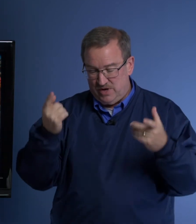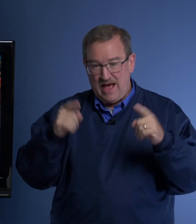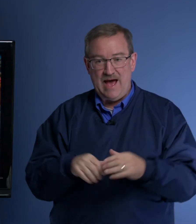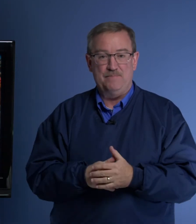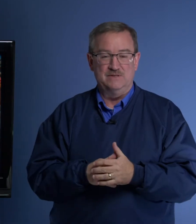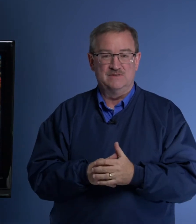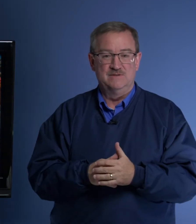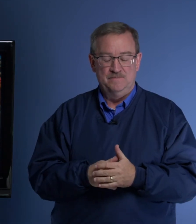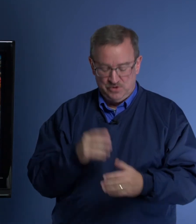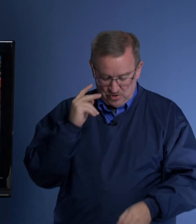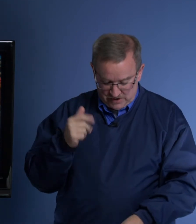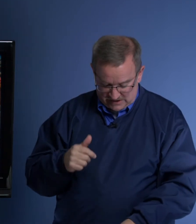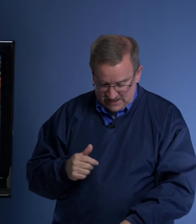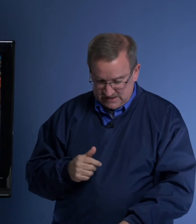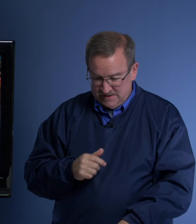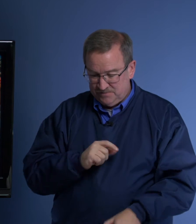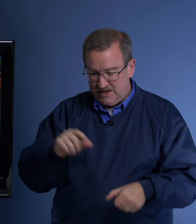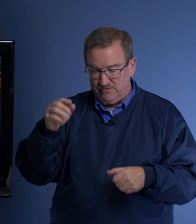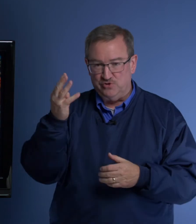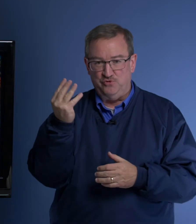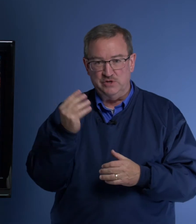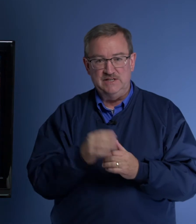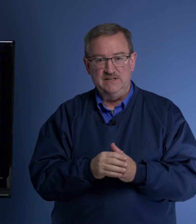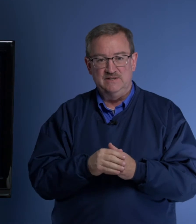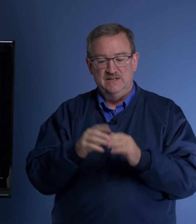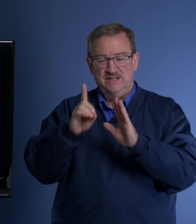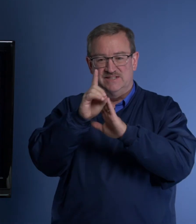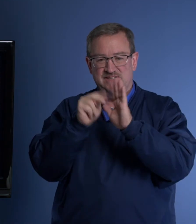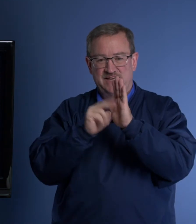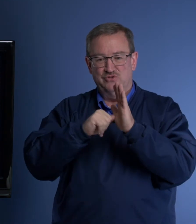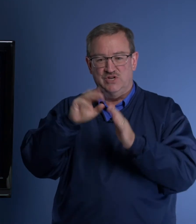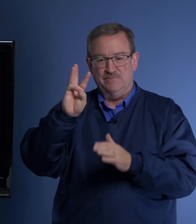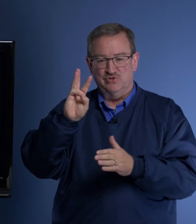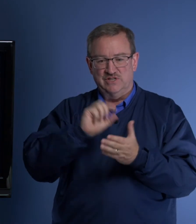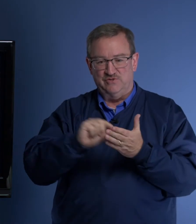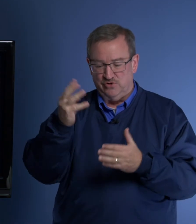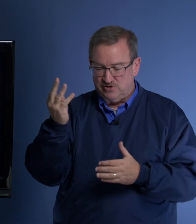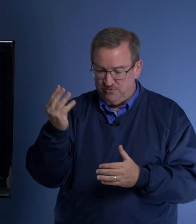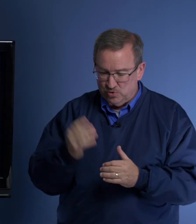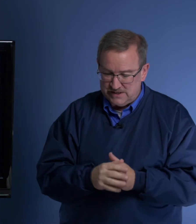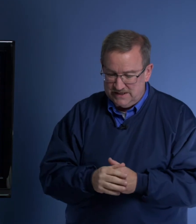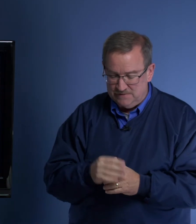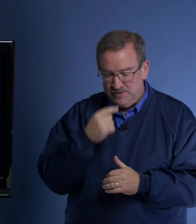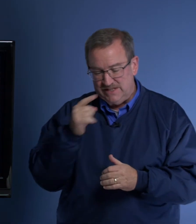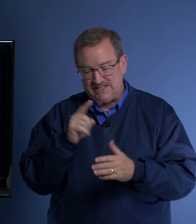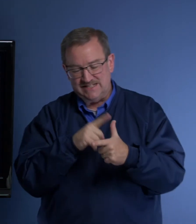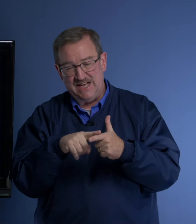what happens, look what it says in verse 14. This is Daniel chapter six, verse 14. It says, then